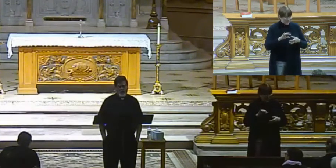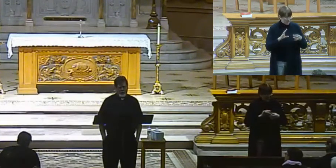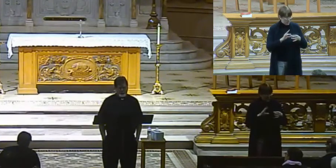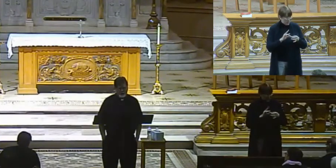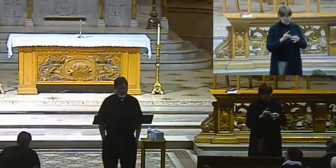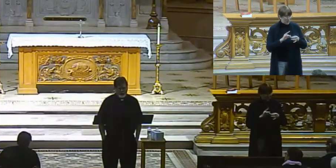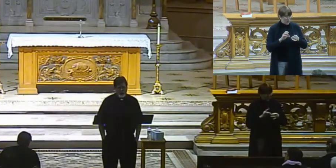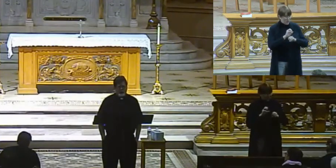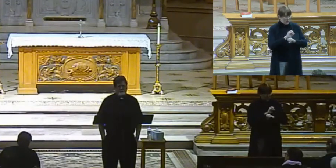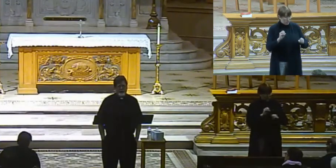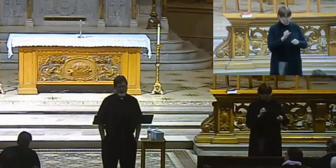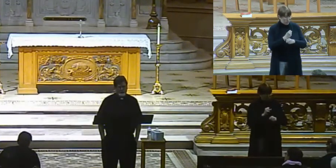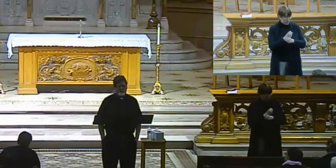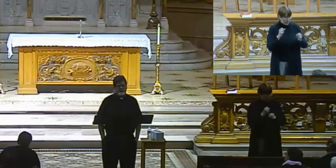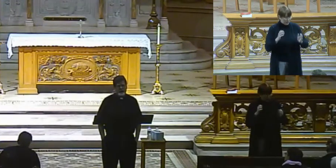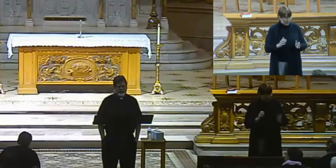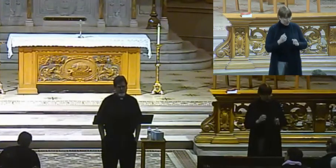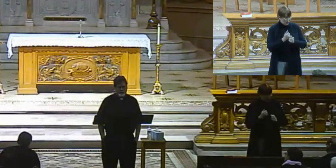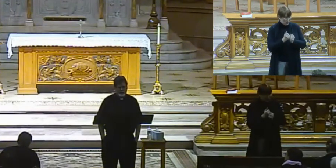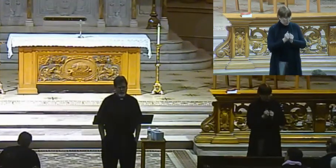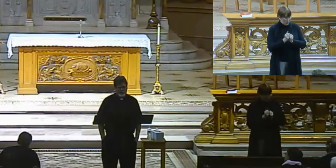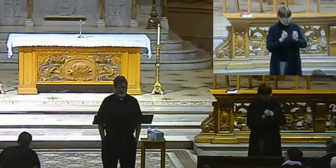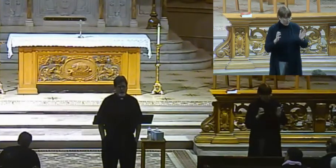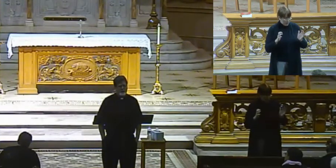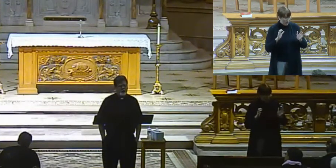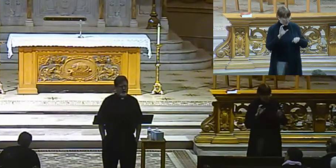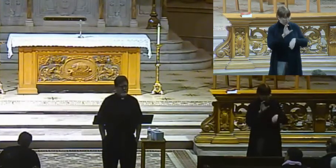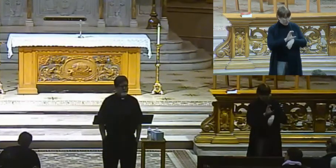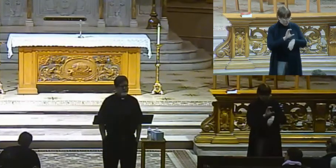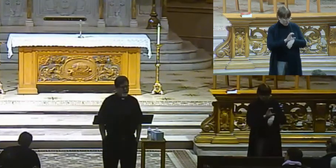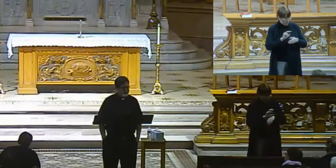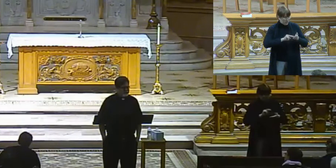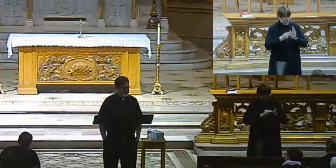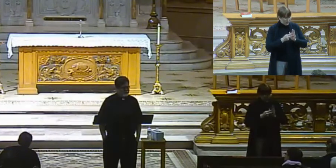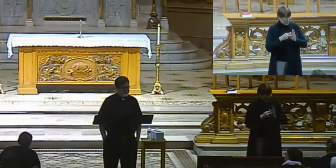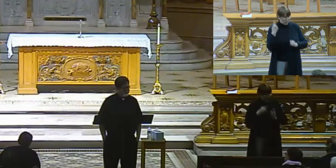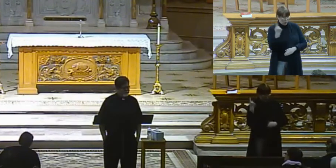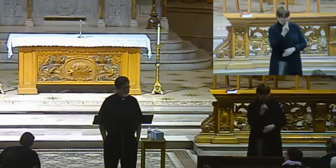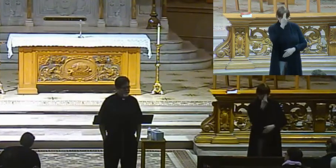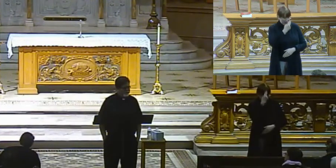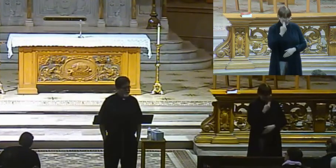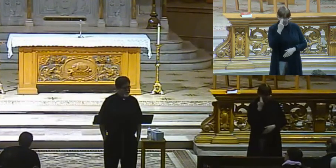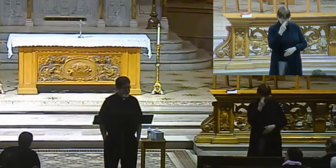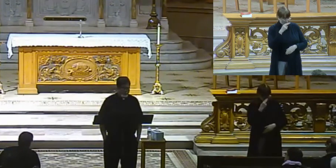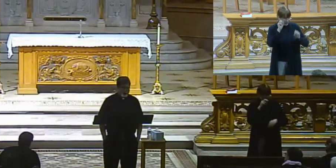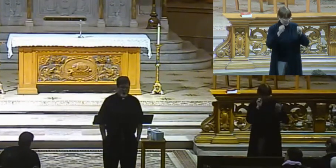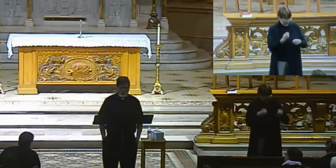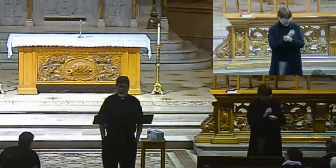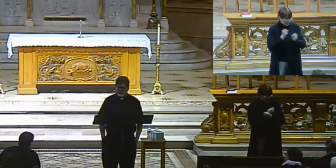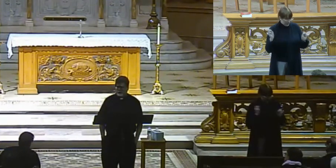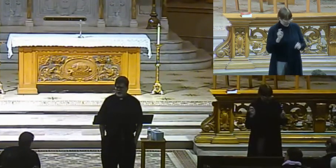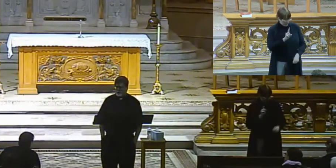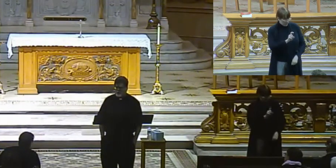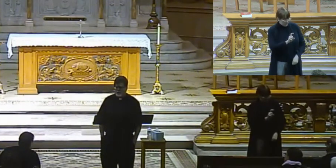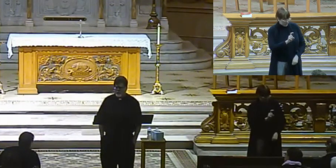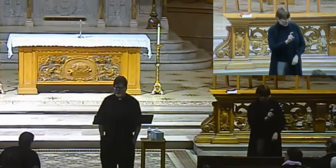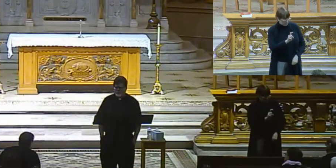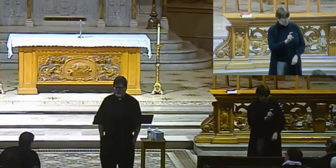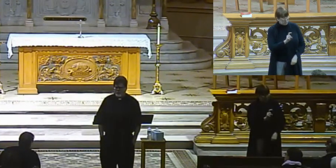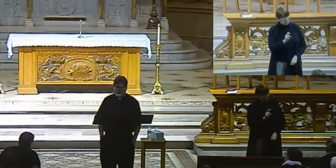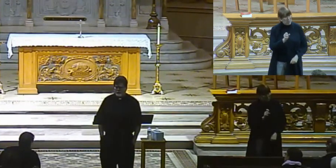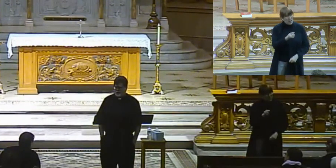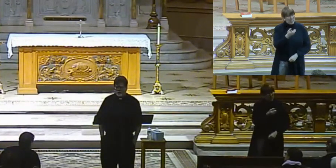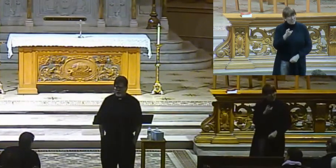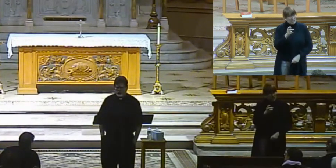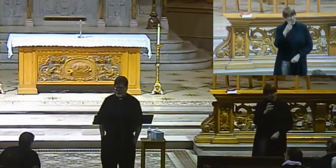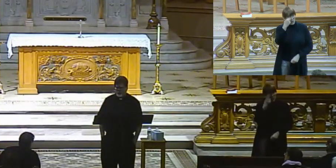is not a practicing Catholic cannot be saved, all right? There are Catholics who would say that,